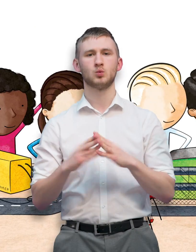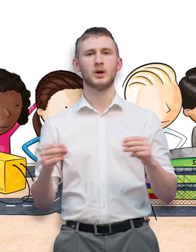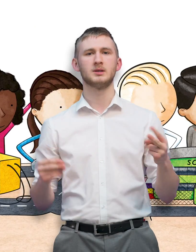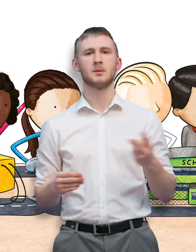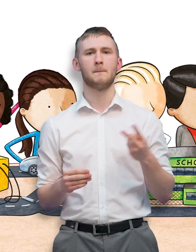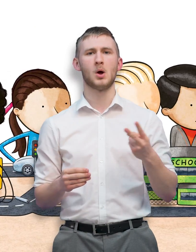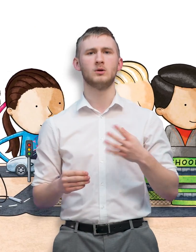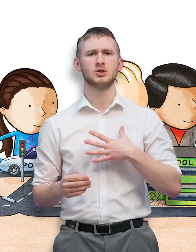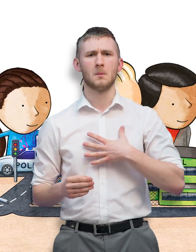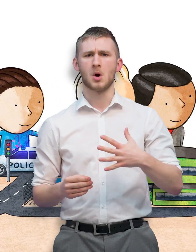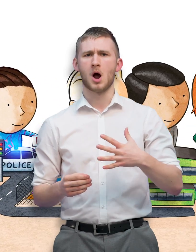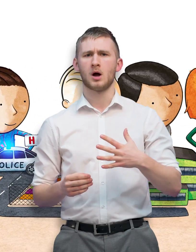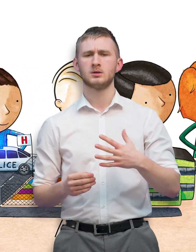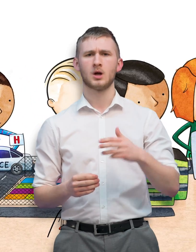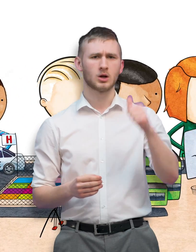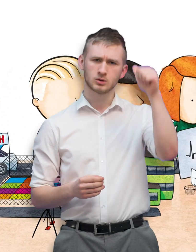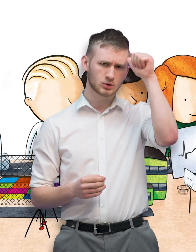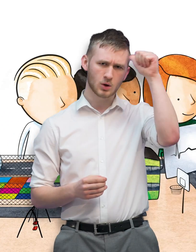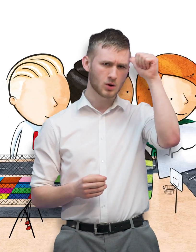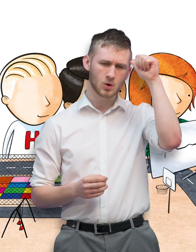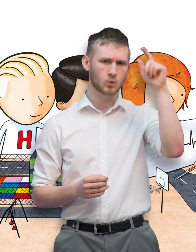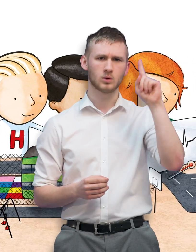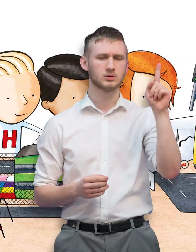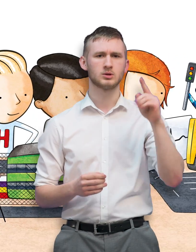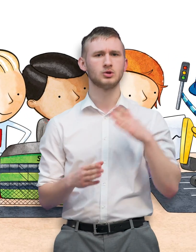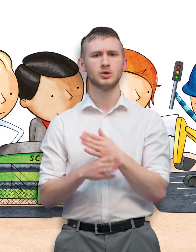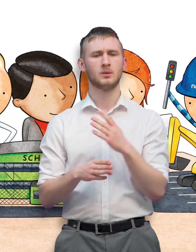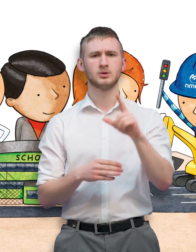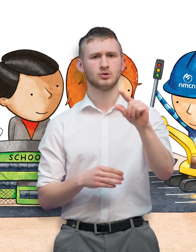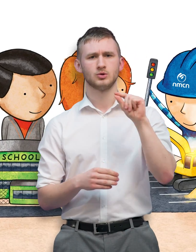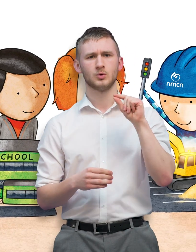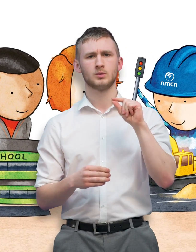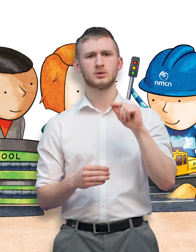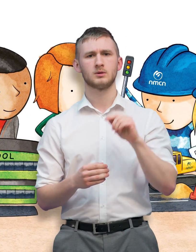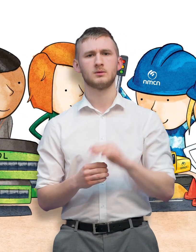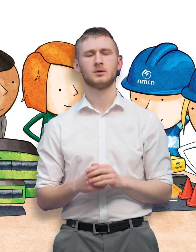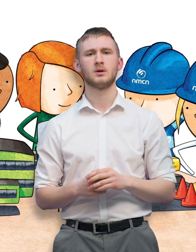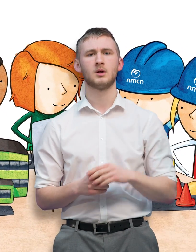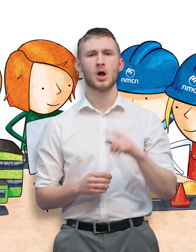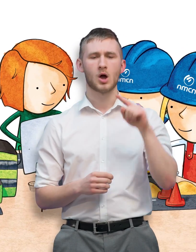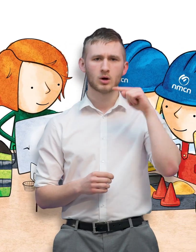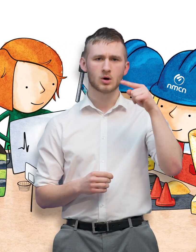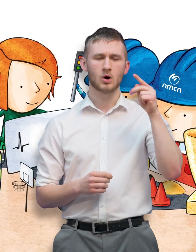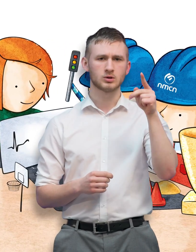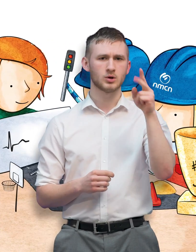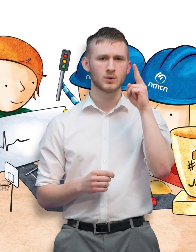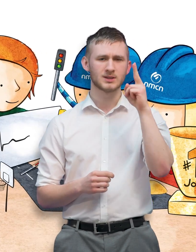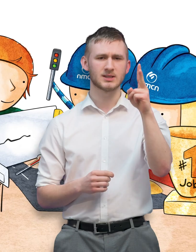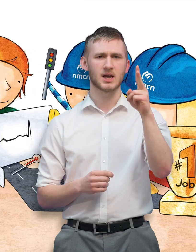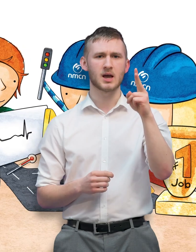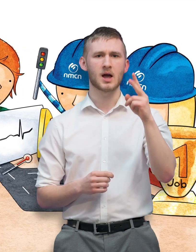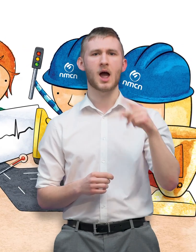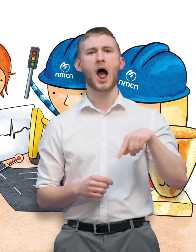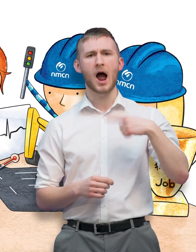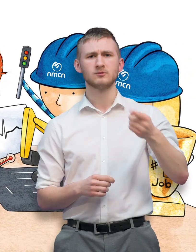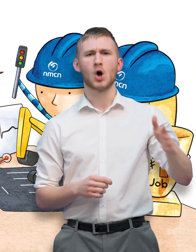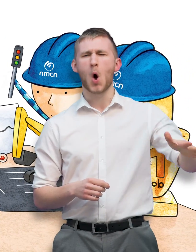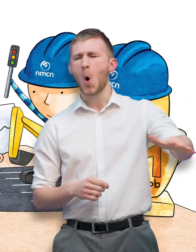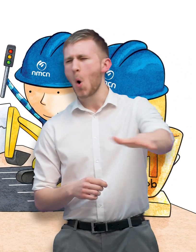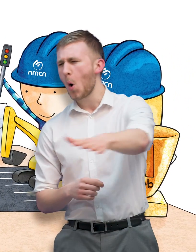Harry and Amy were both surprised Because they still didn't know what to do Haven't you realised Through all that you've built